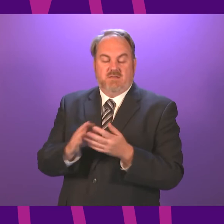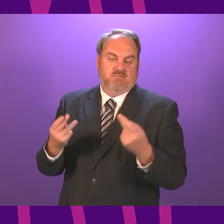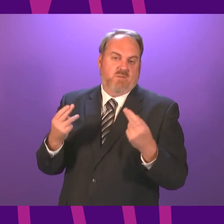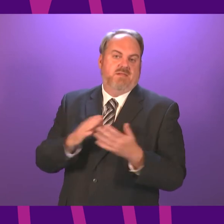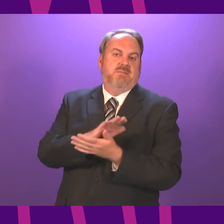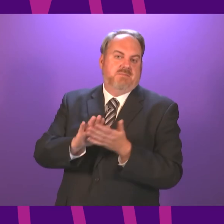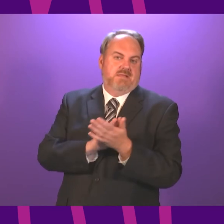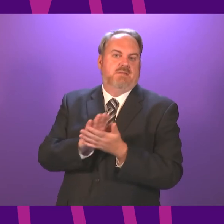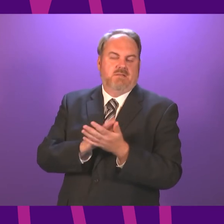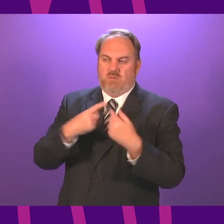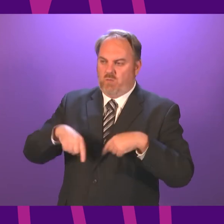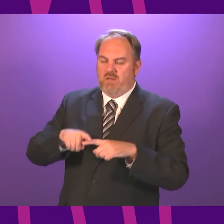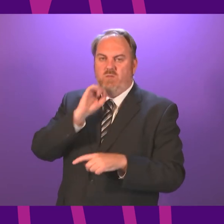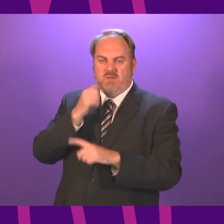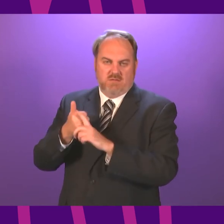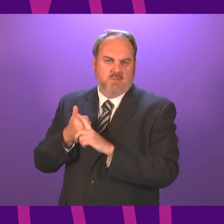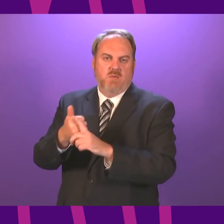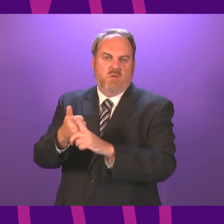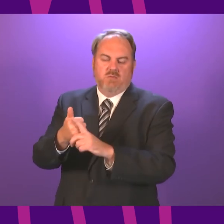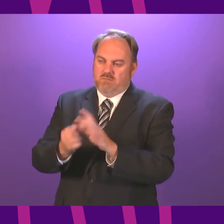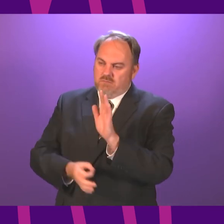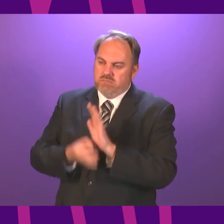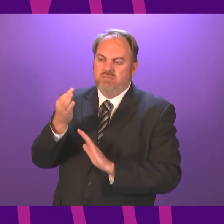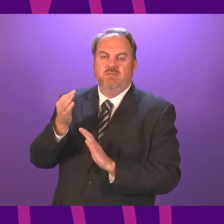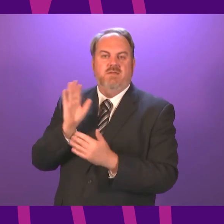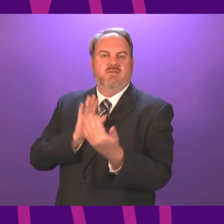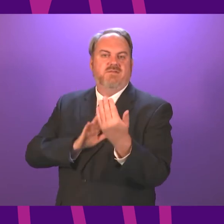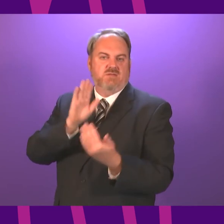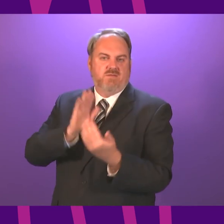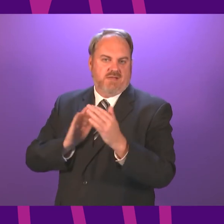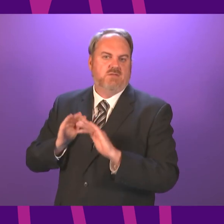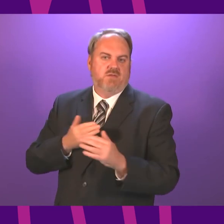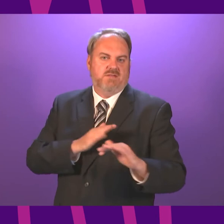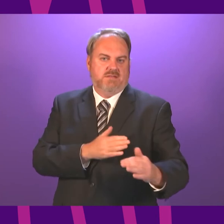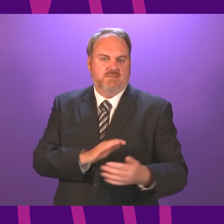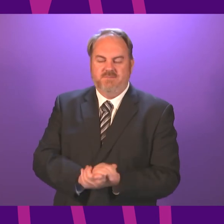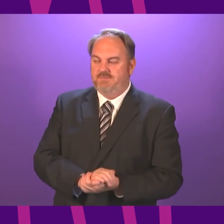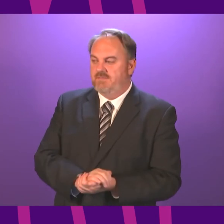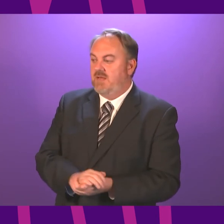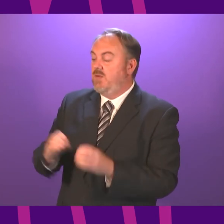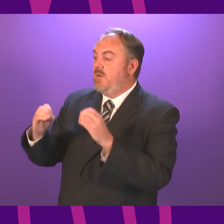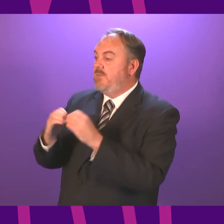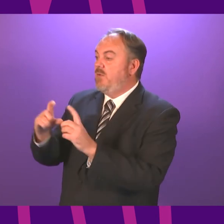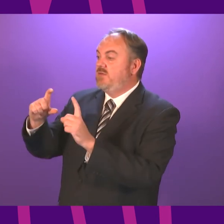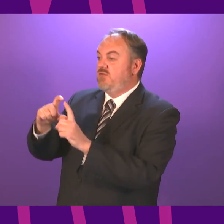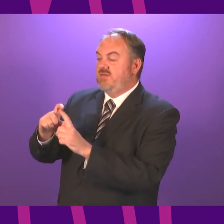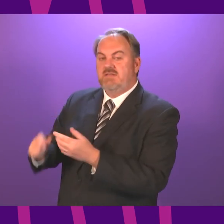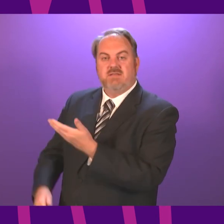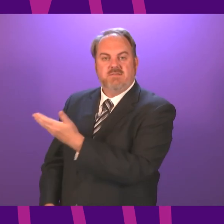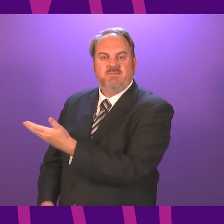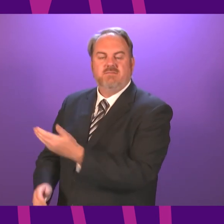certainly be championing this, a much greater return to face-to-face services. Bob Dorris, to be followed by Colin Smith.